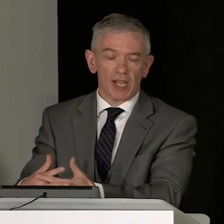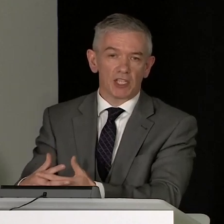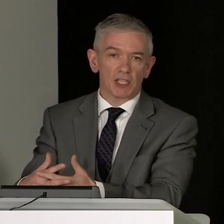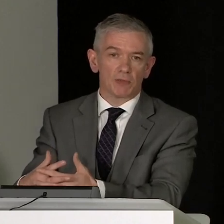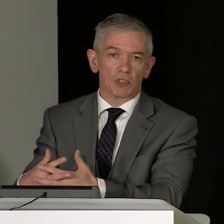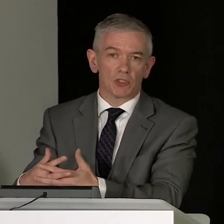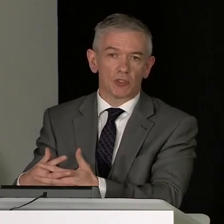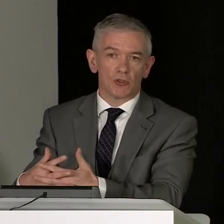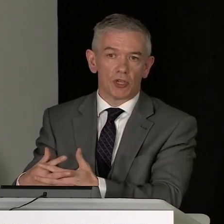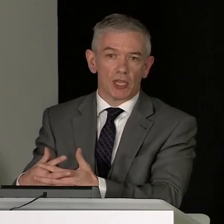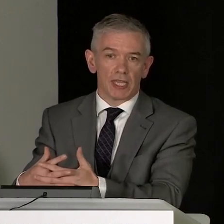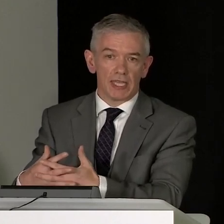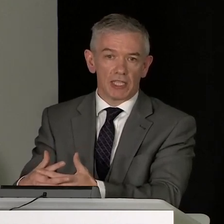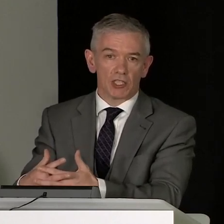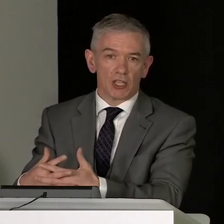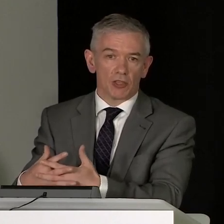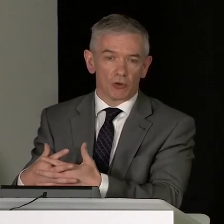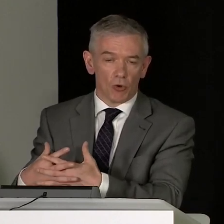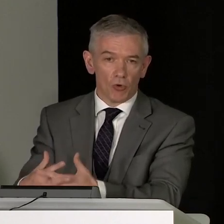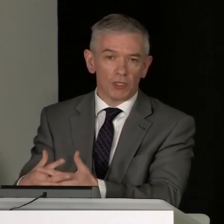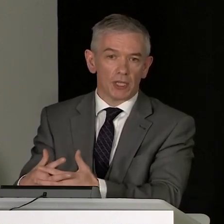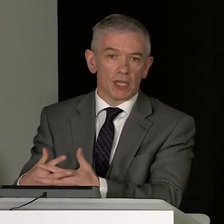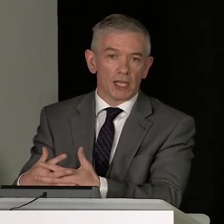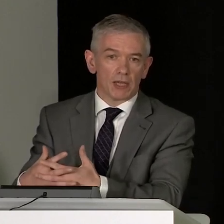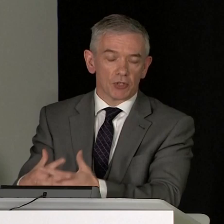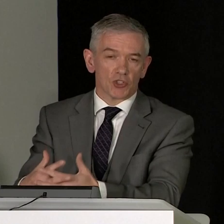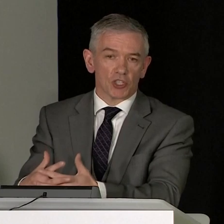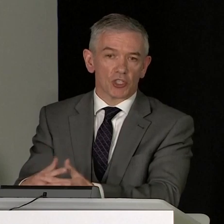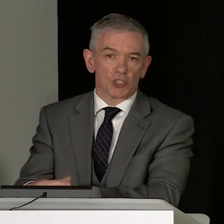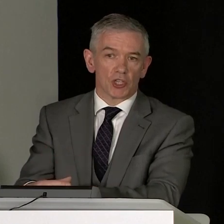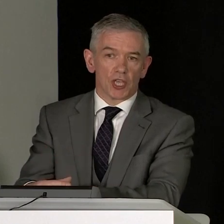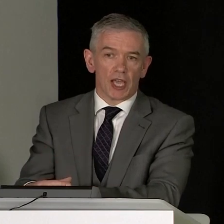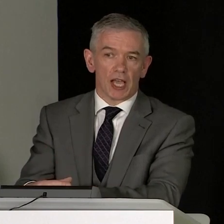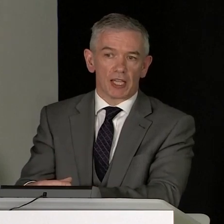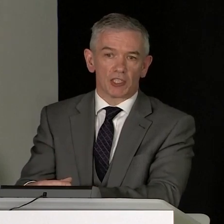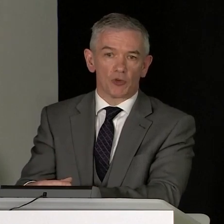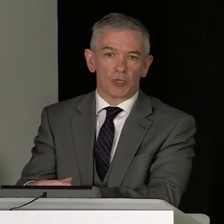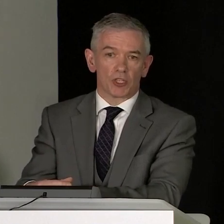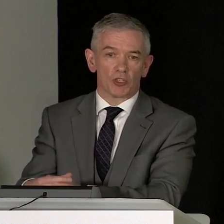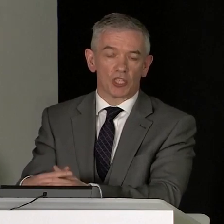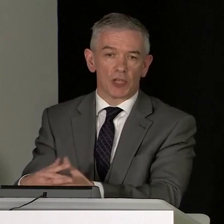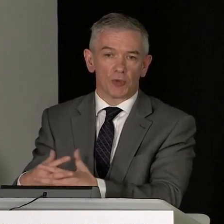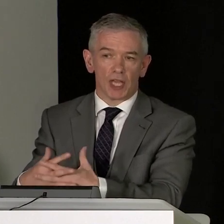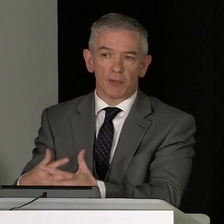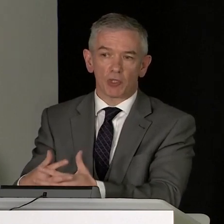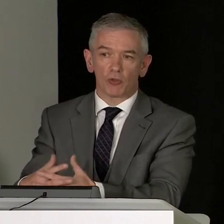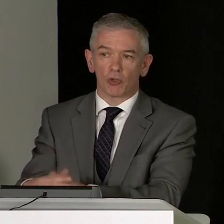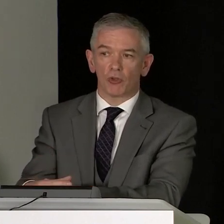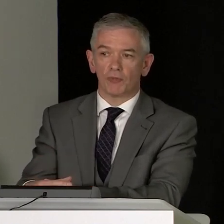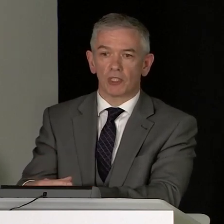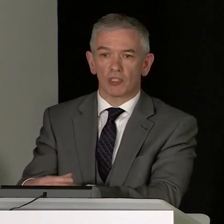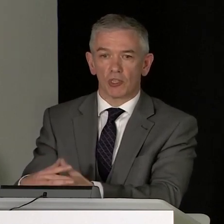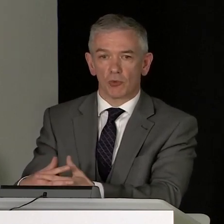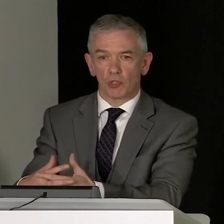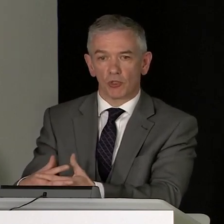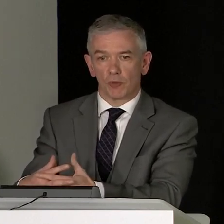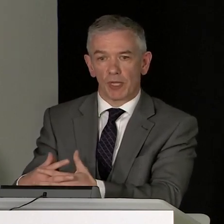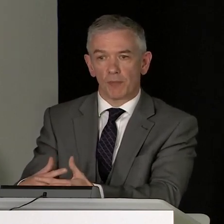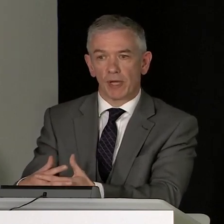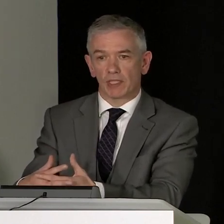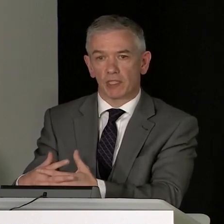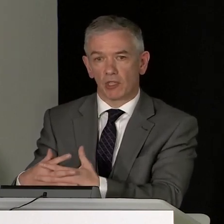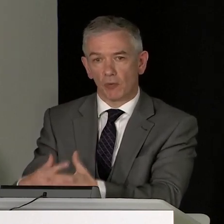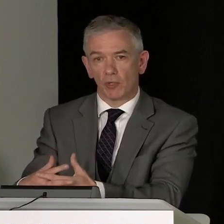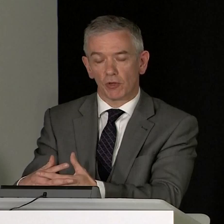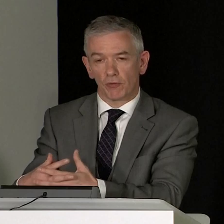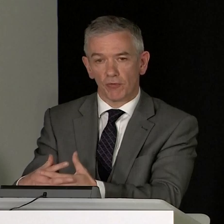advise them to ease their own restrictions until we could say with absolute confidence that there wasn't going